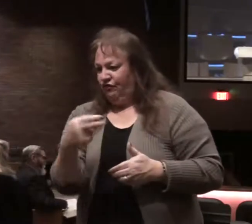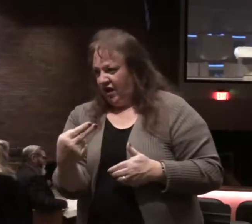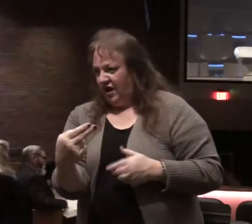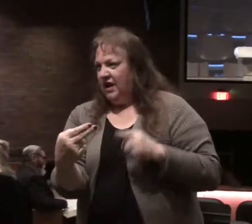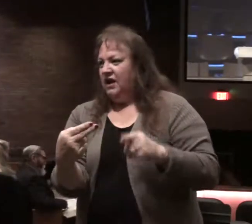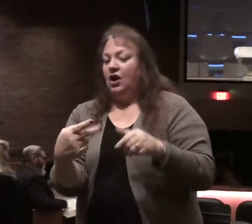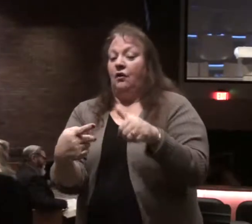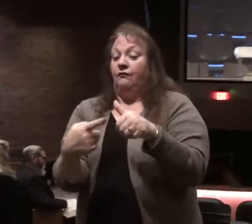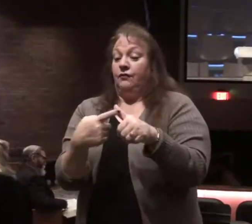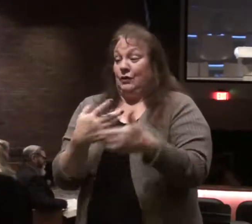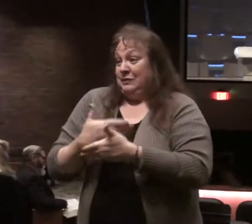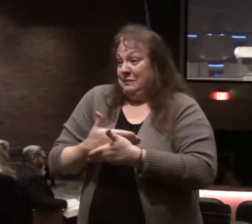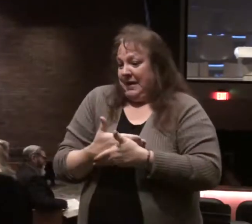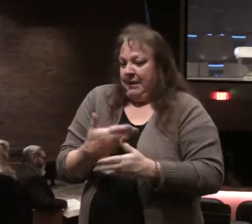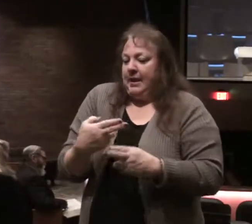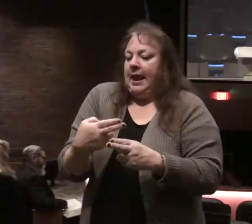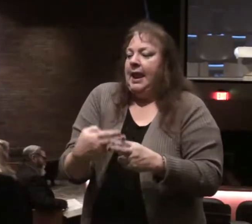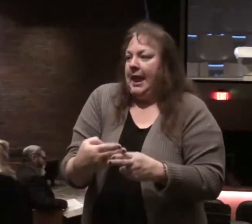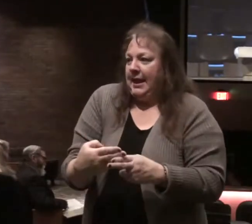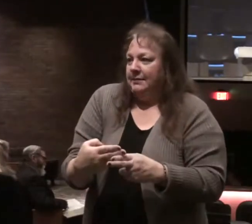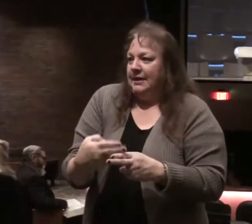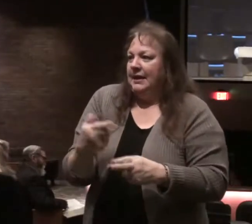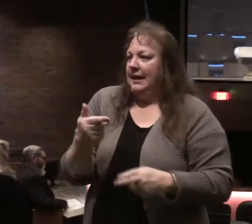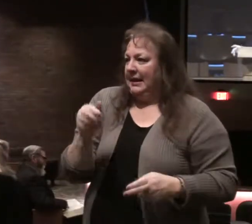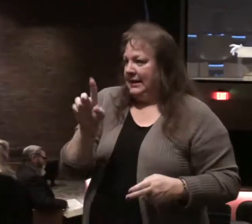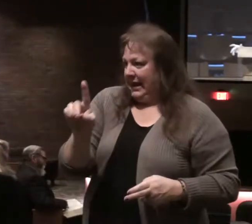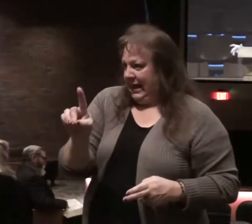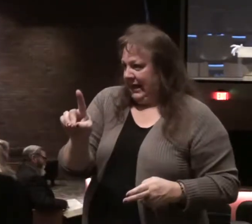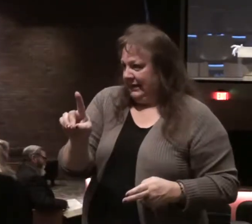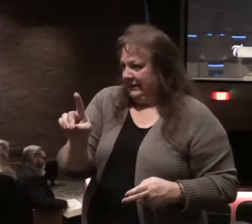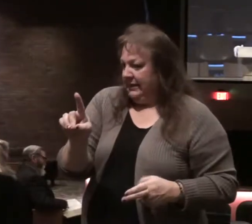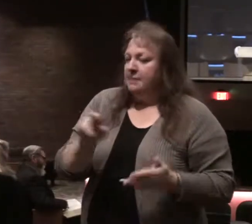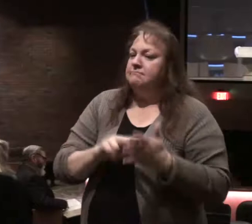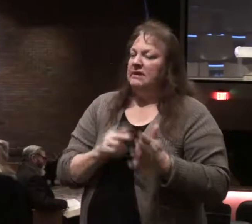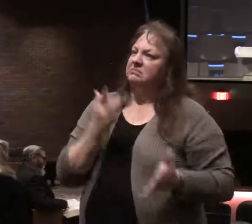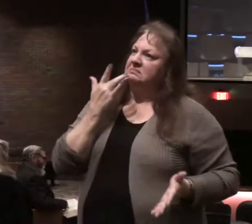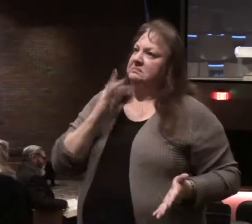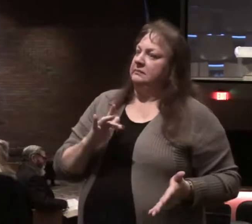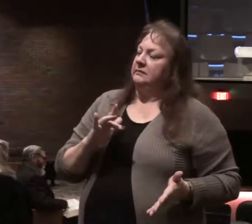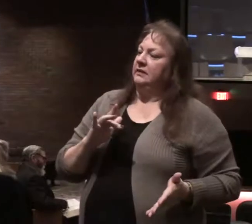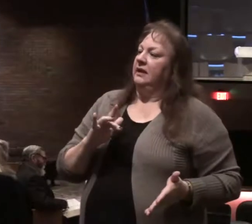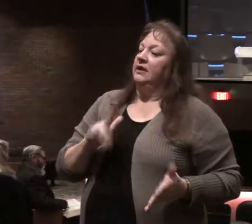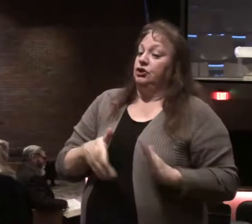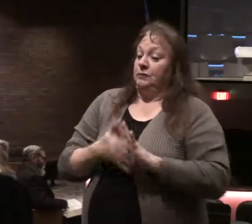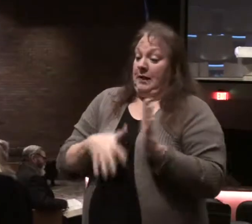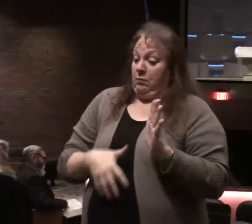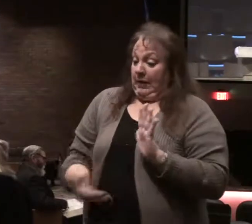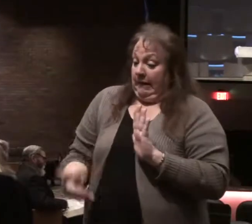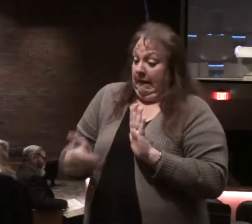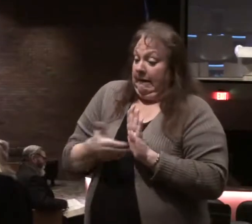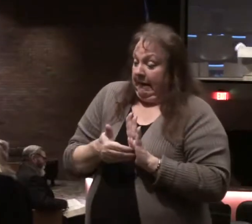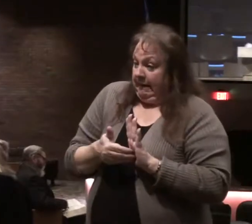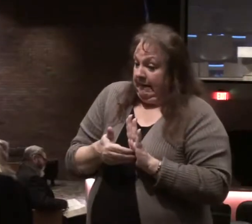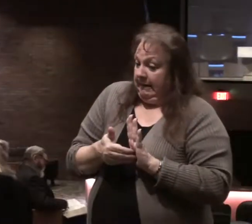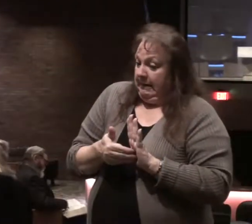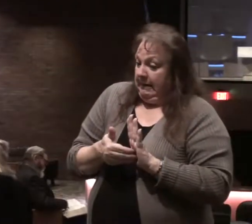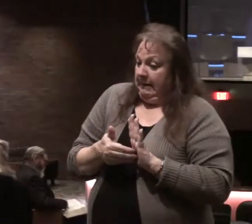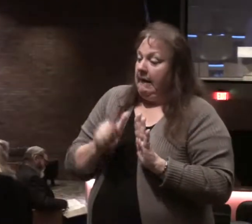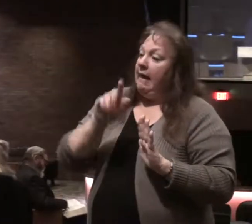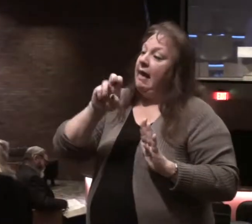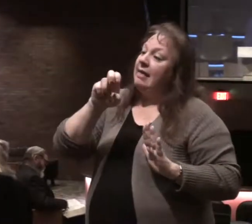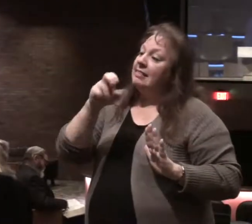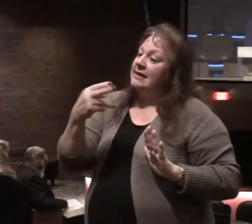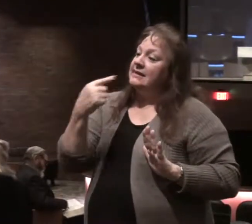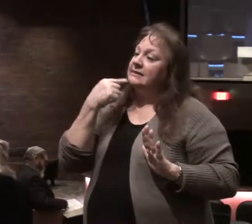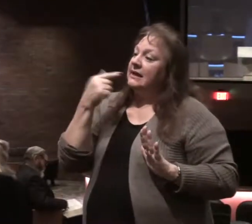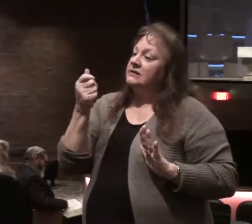Zilpah had a first child, and they named him Gad. And then Zilpah conceived again. And Leah says this,